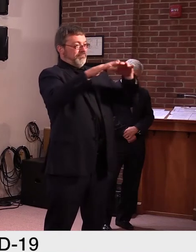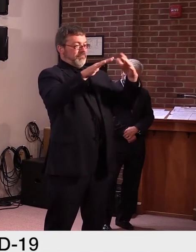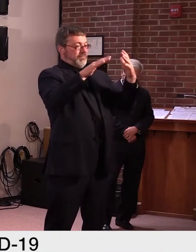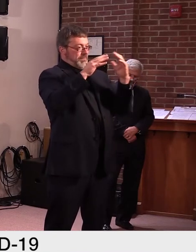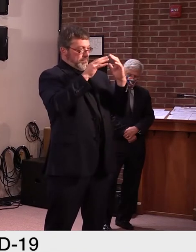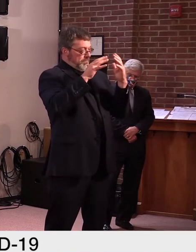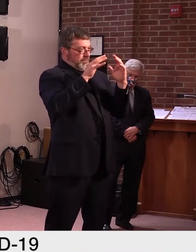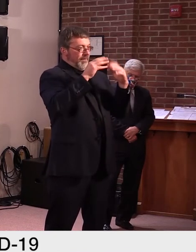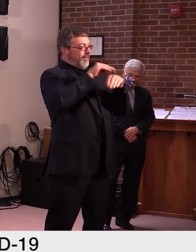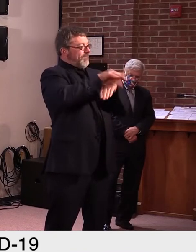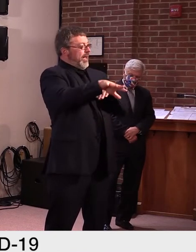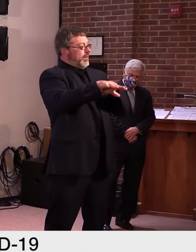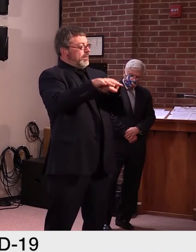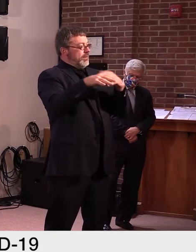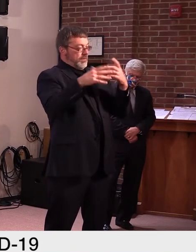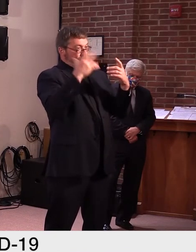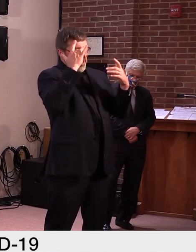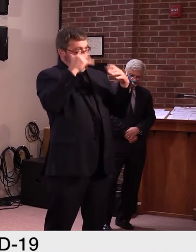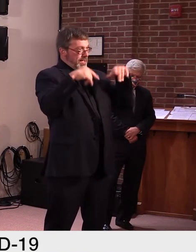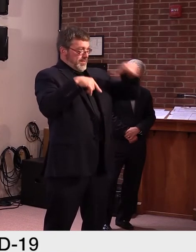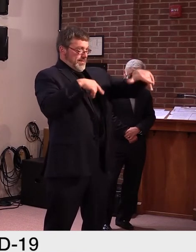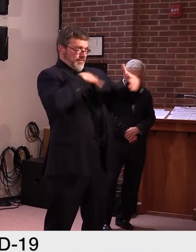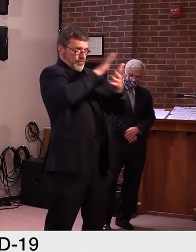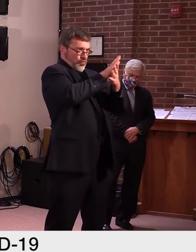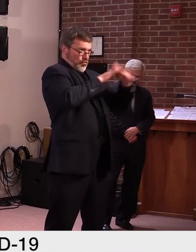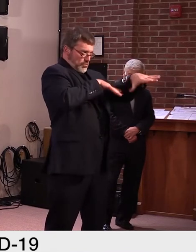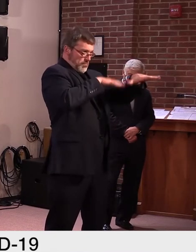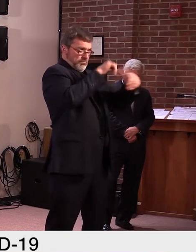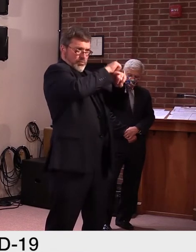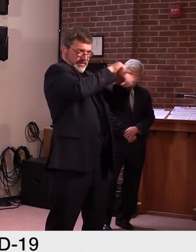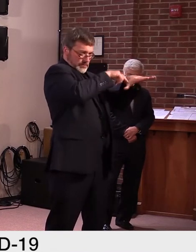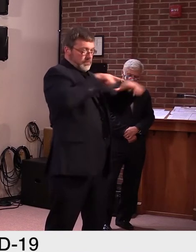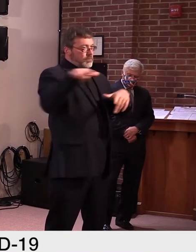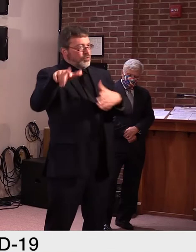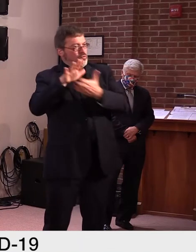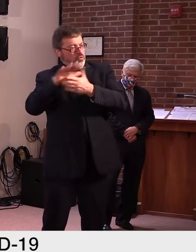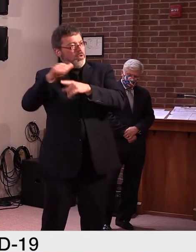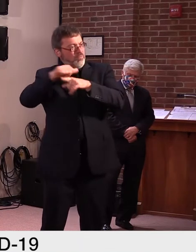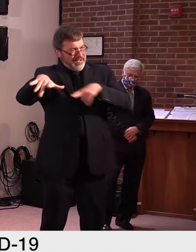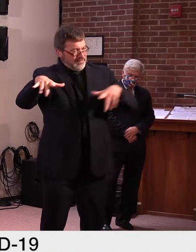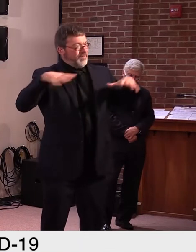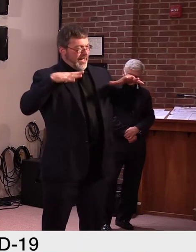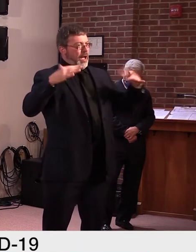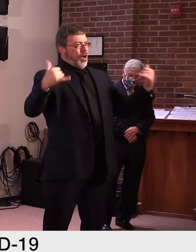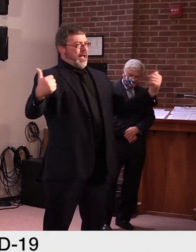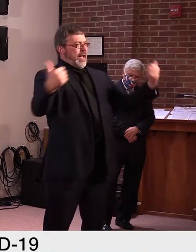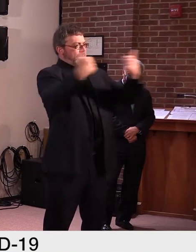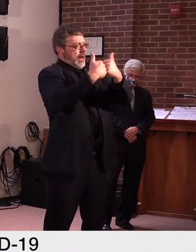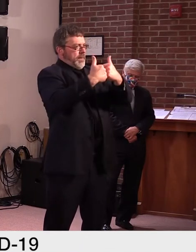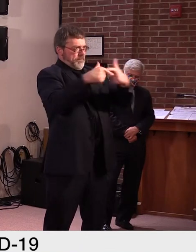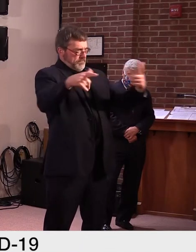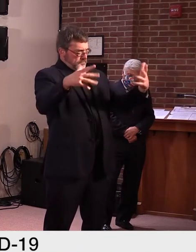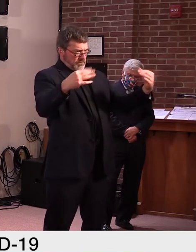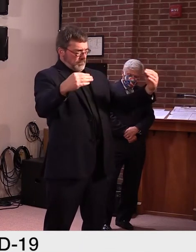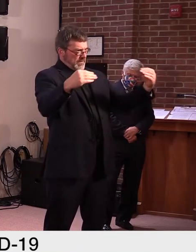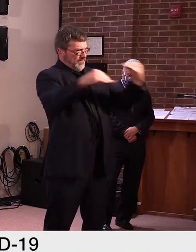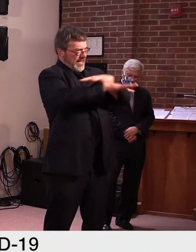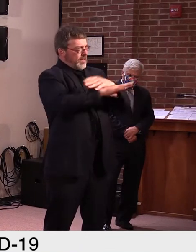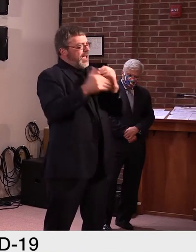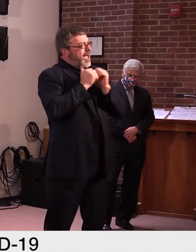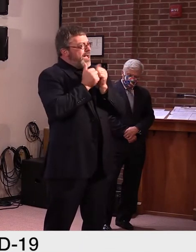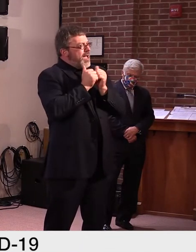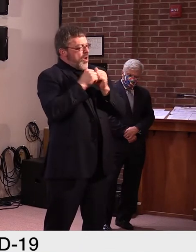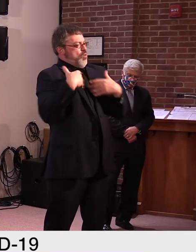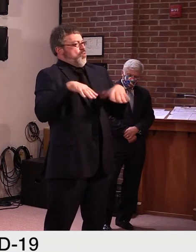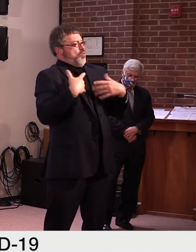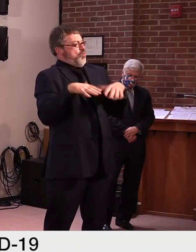step three. Uh, so we decided to open in step two because we wanted to make sure that school districts would be able to implement the guidance. So that's, that